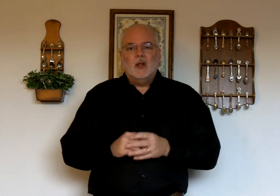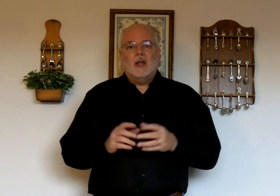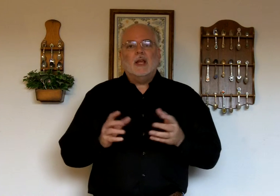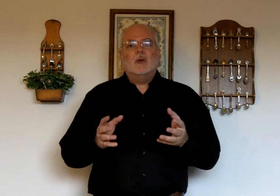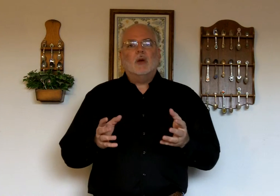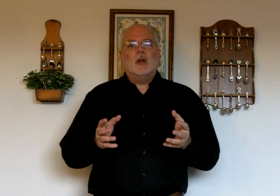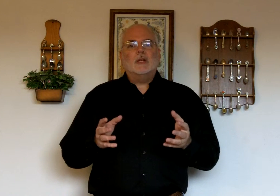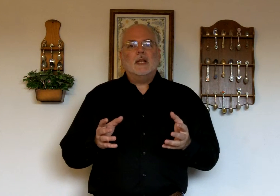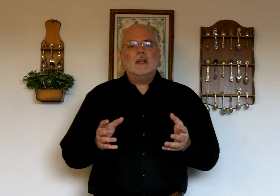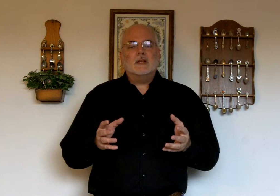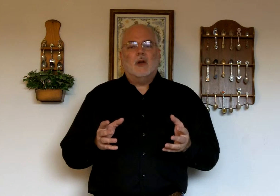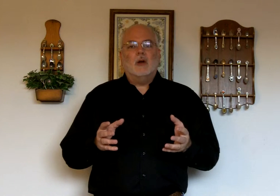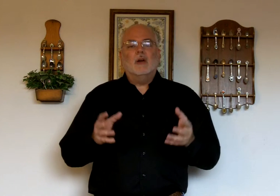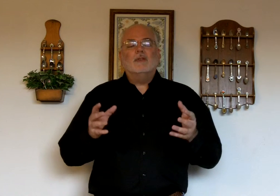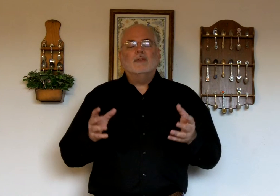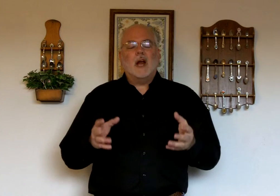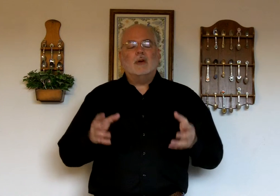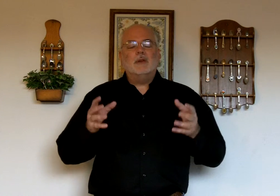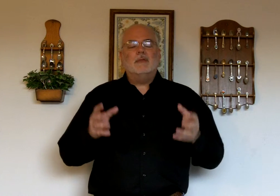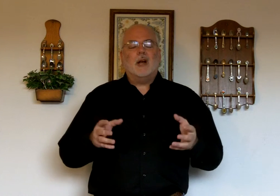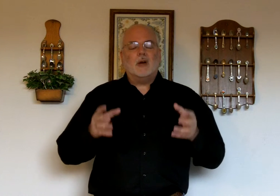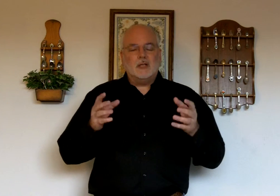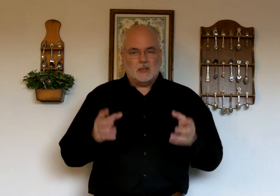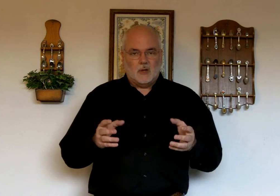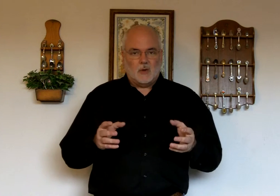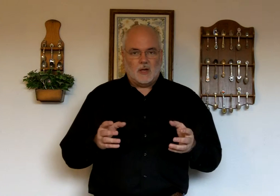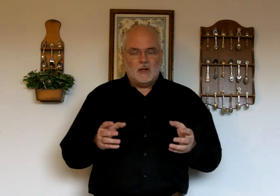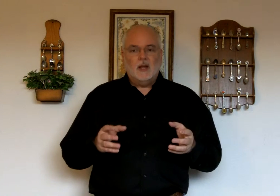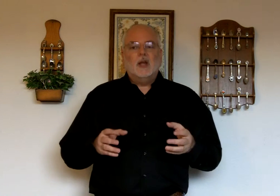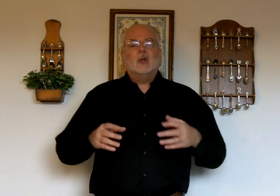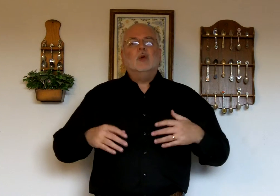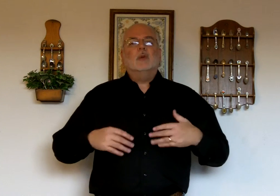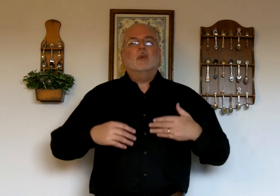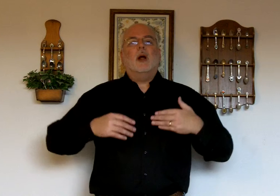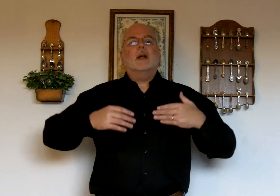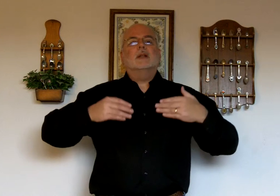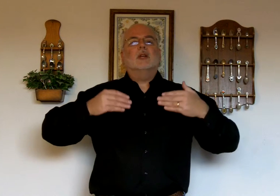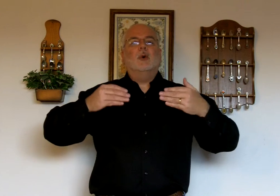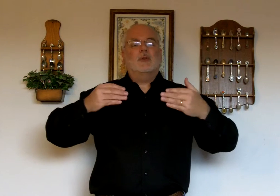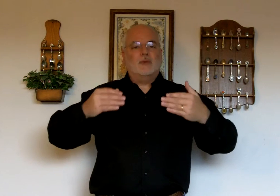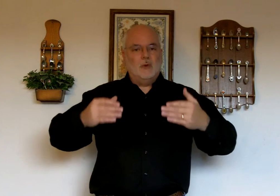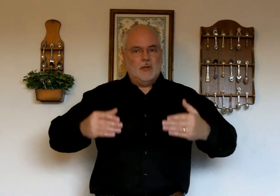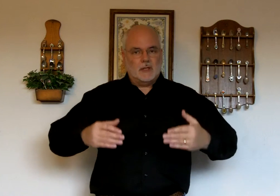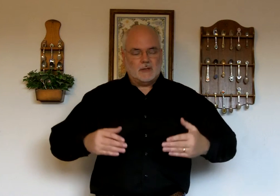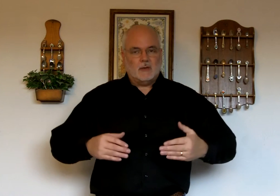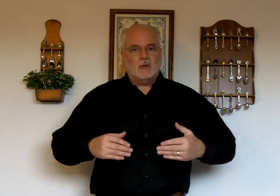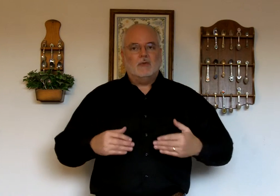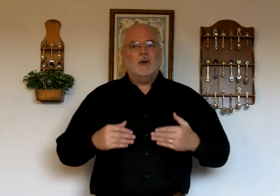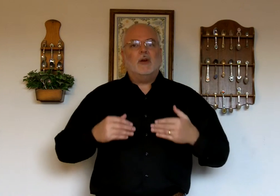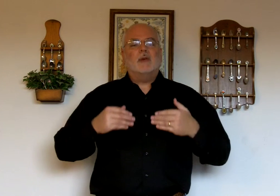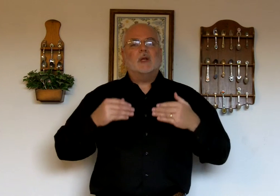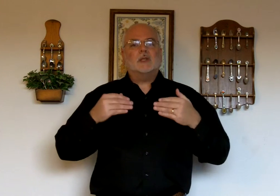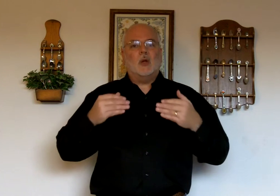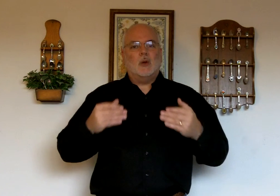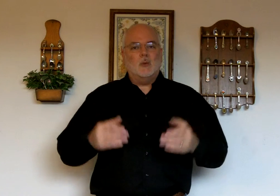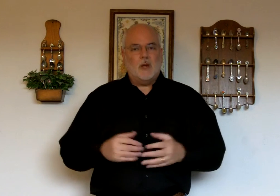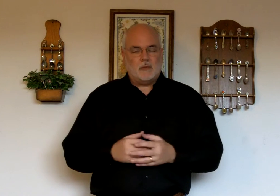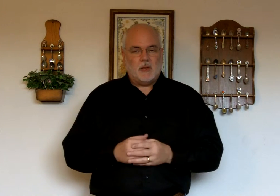Here we're going to sing the song very, very slowly. You can practice going through this very, very slowly with me.